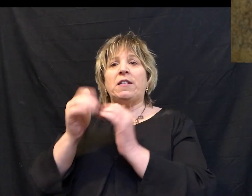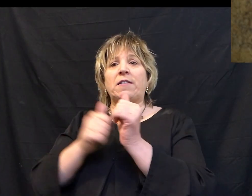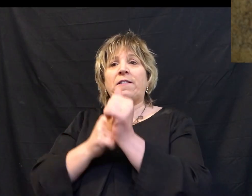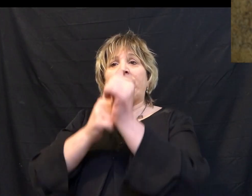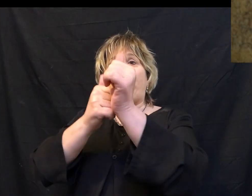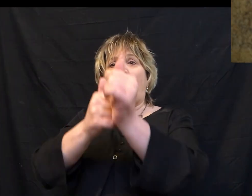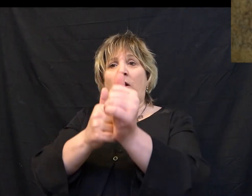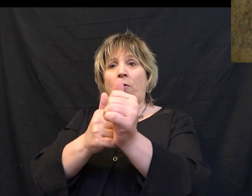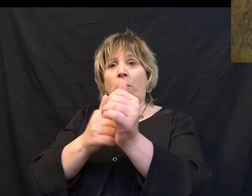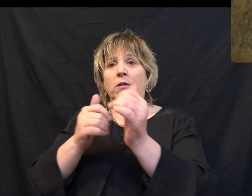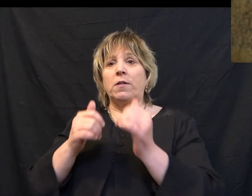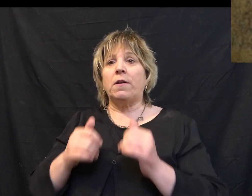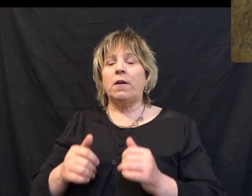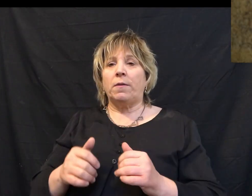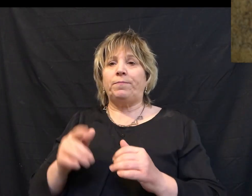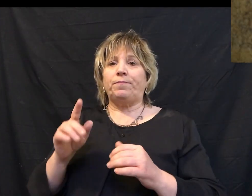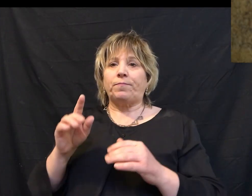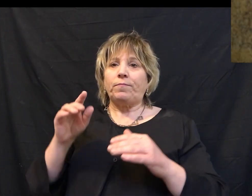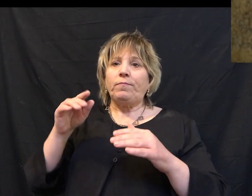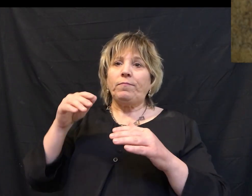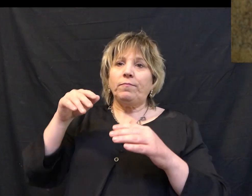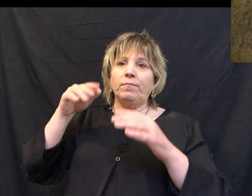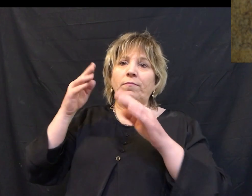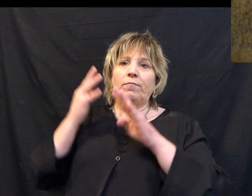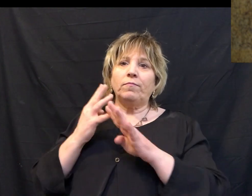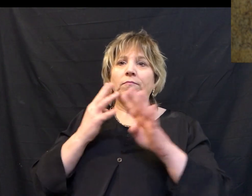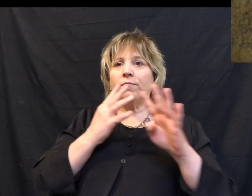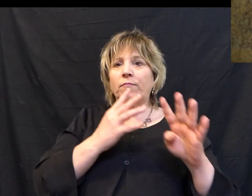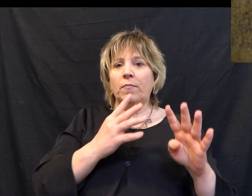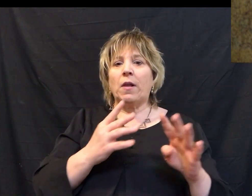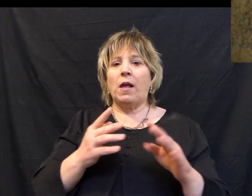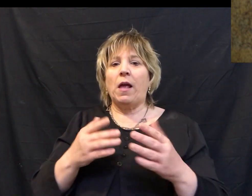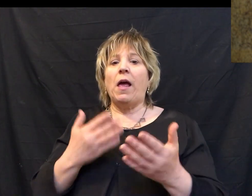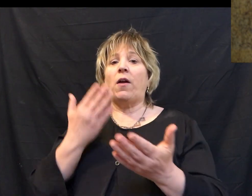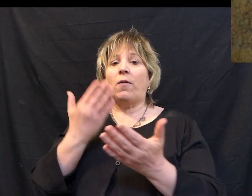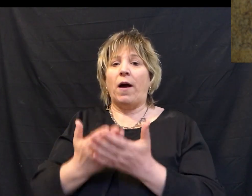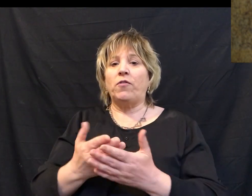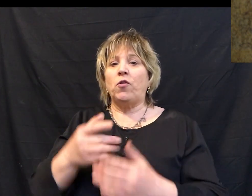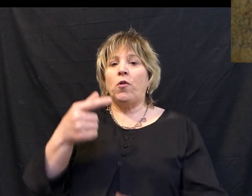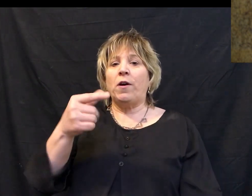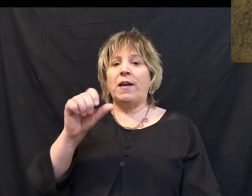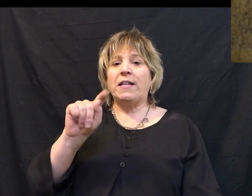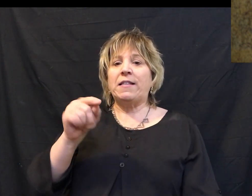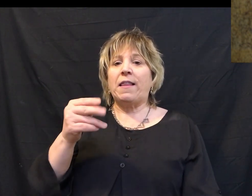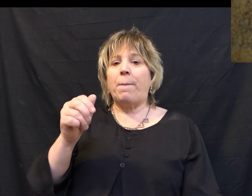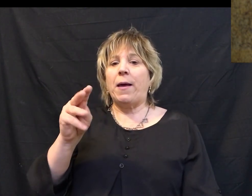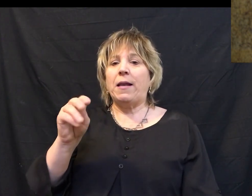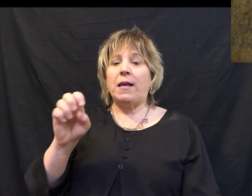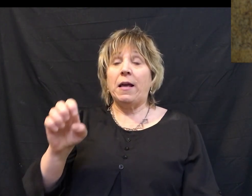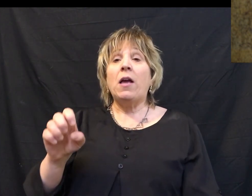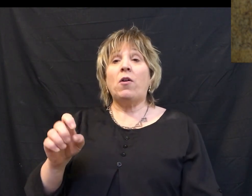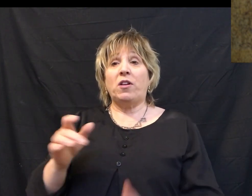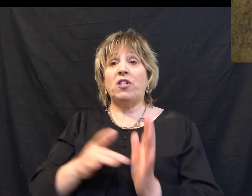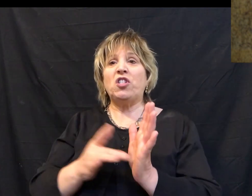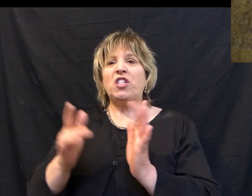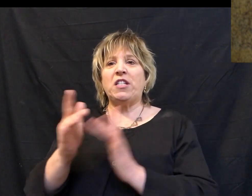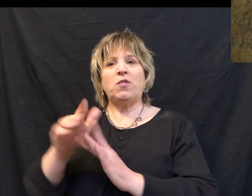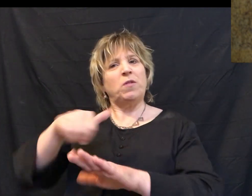went out, crossed the Kidron Valley and came to a place called Gethsemane where Jesus was betrayed